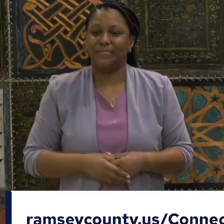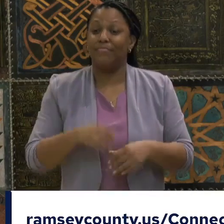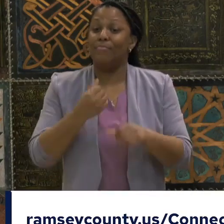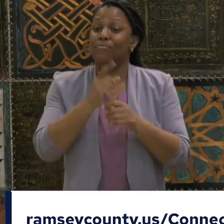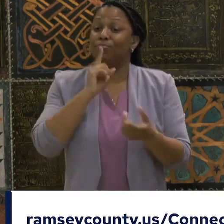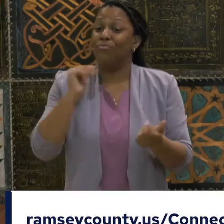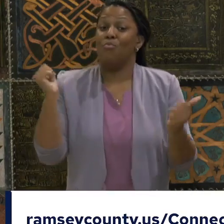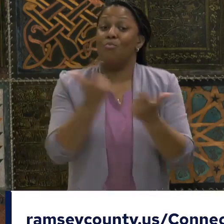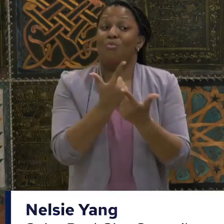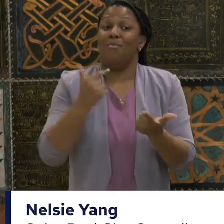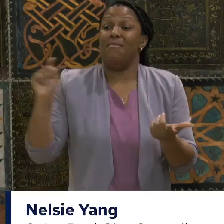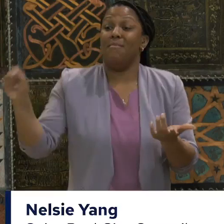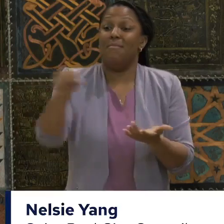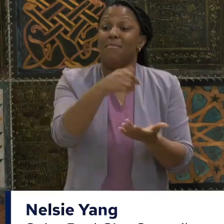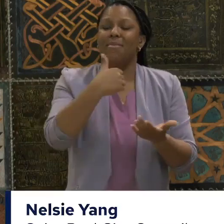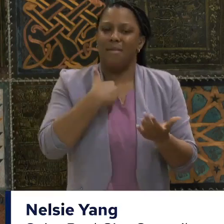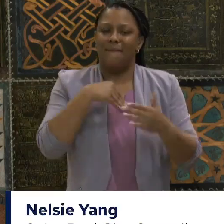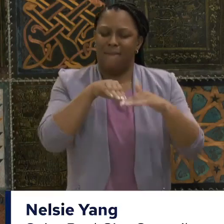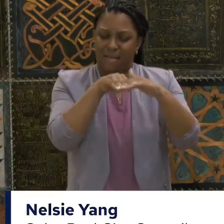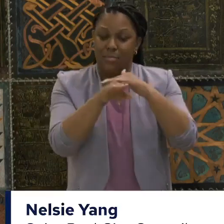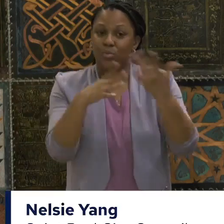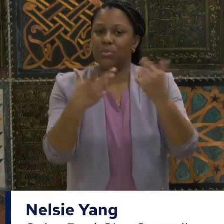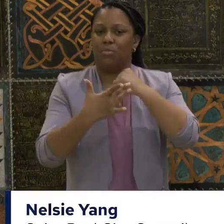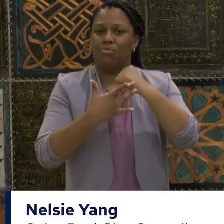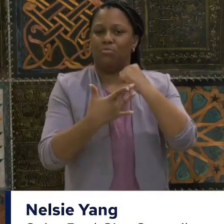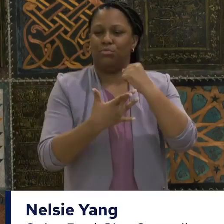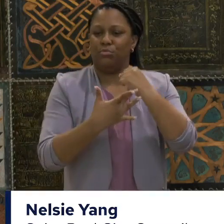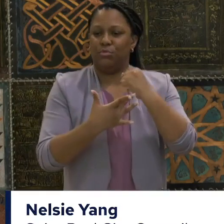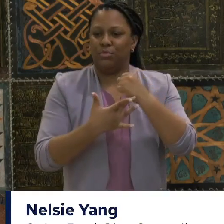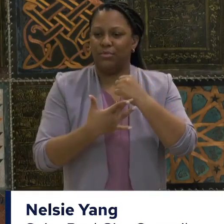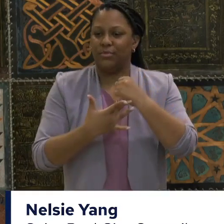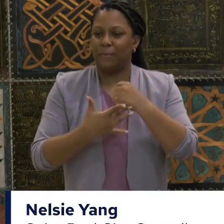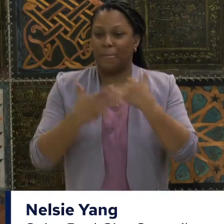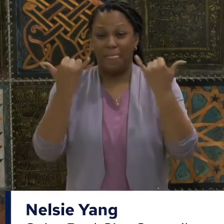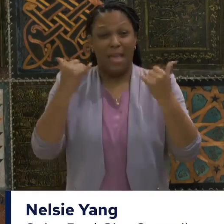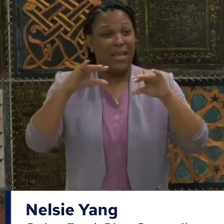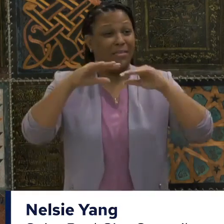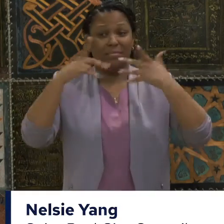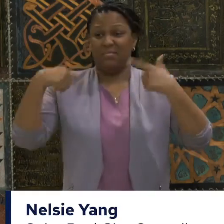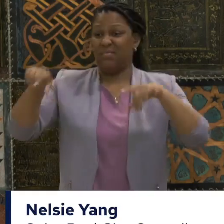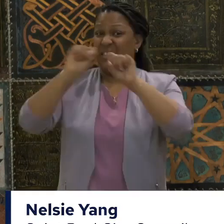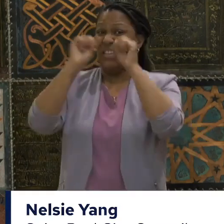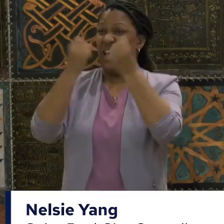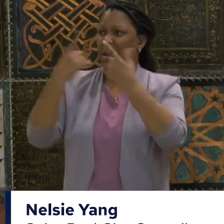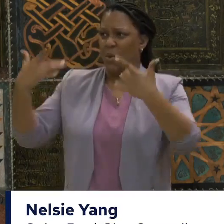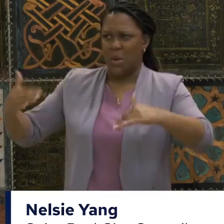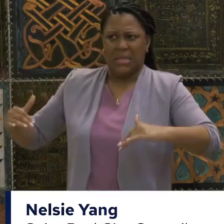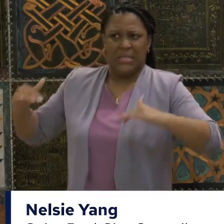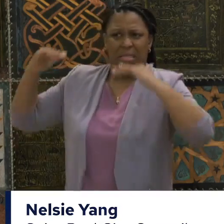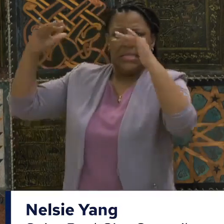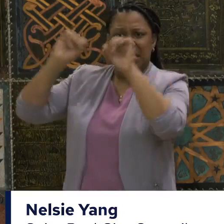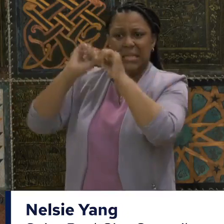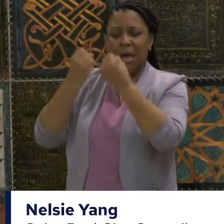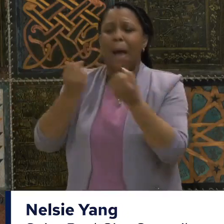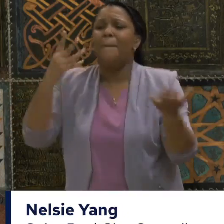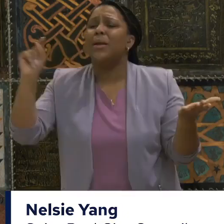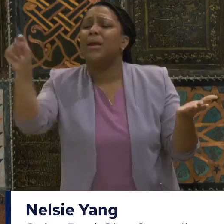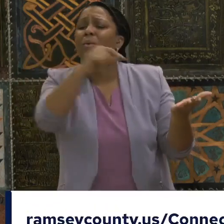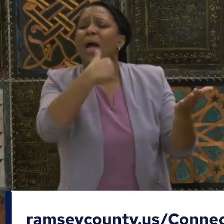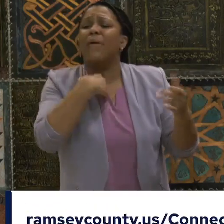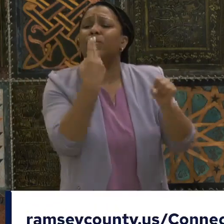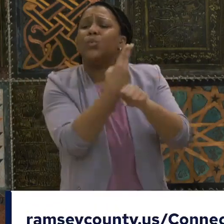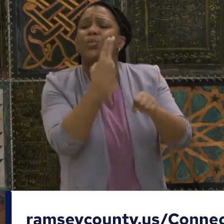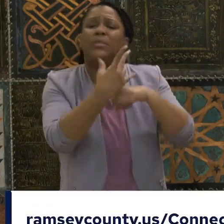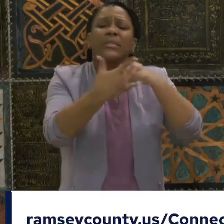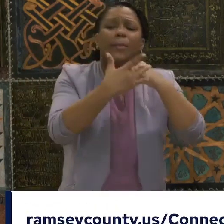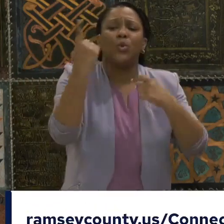a vital part of participating in society. How many of you used a device today, a technology device? Like